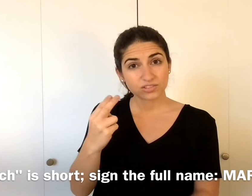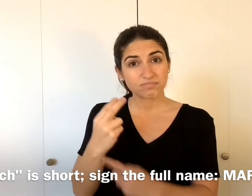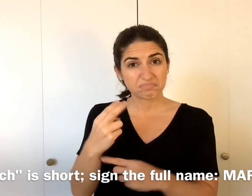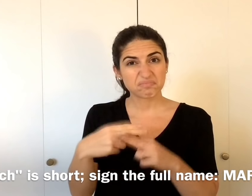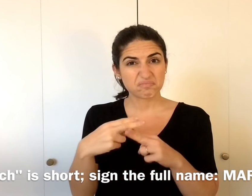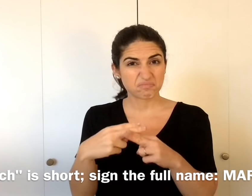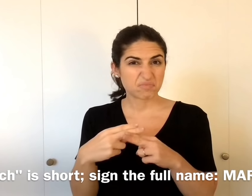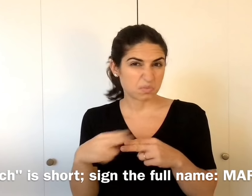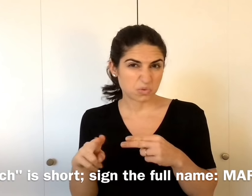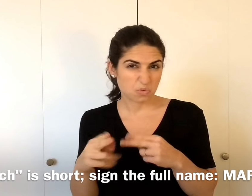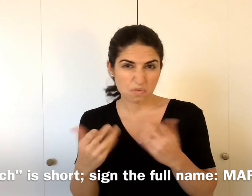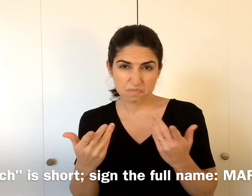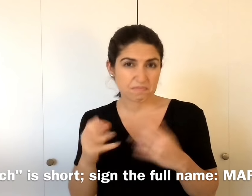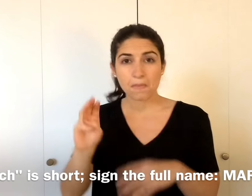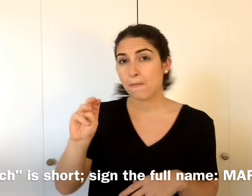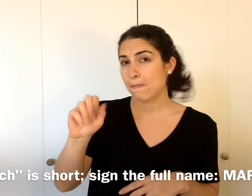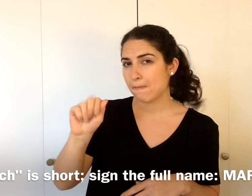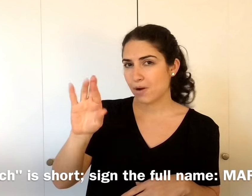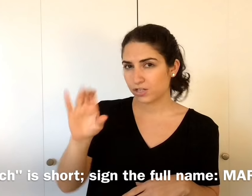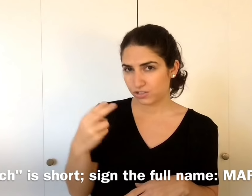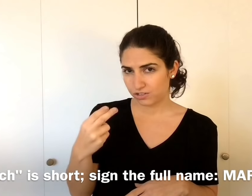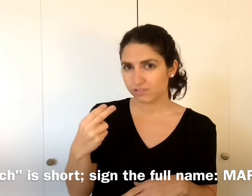March is short, so we can sign the full name.